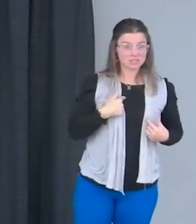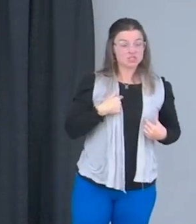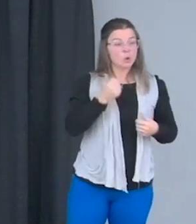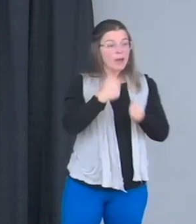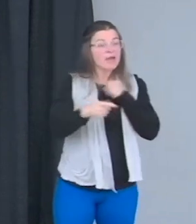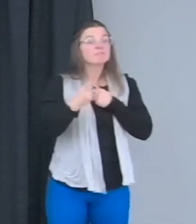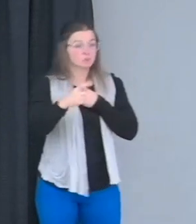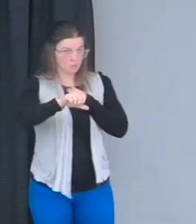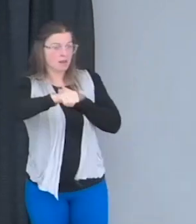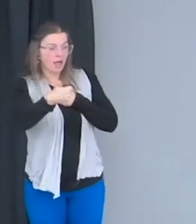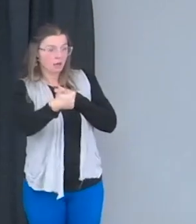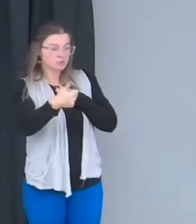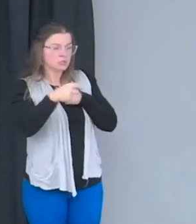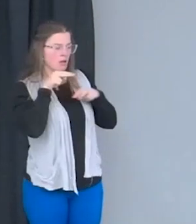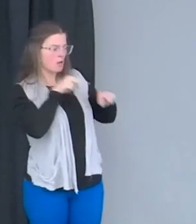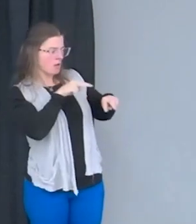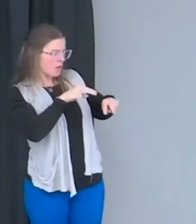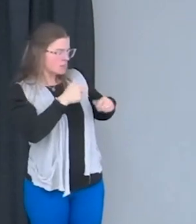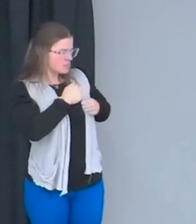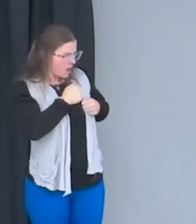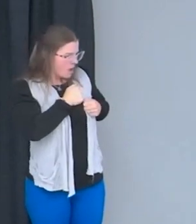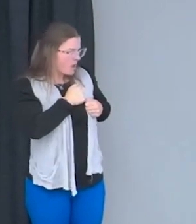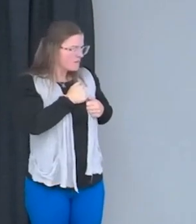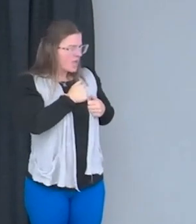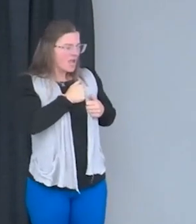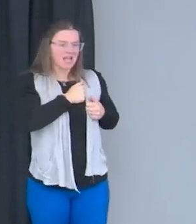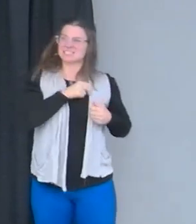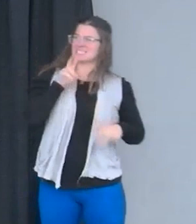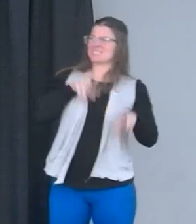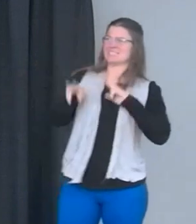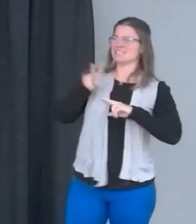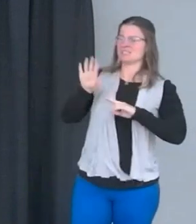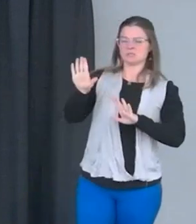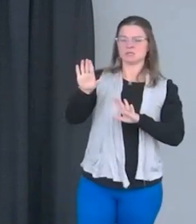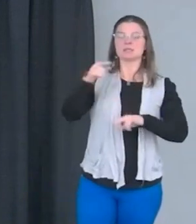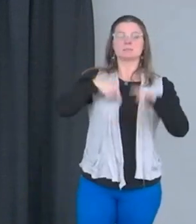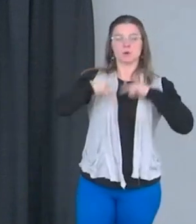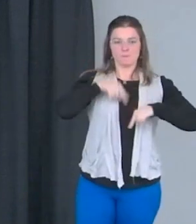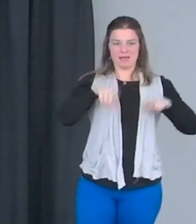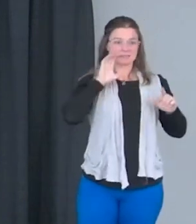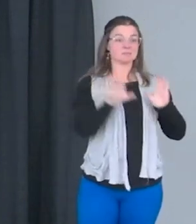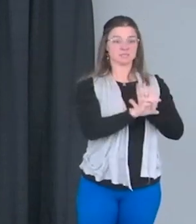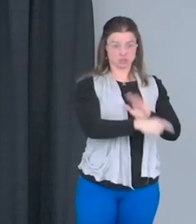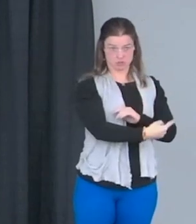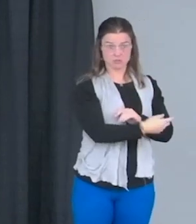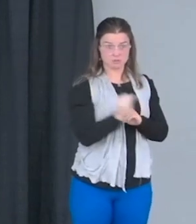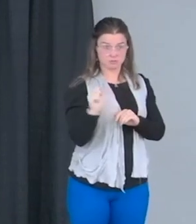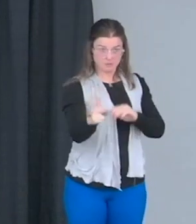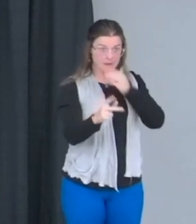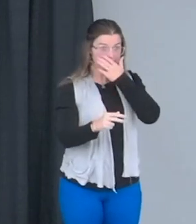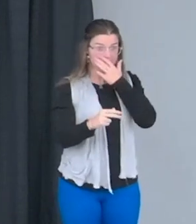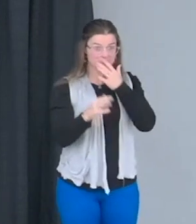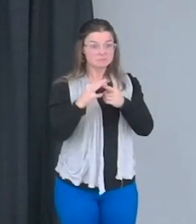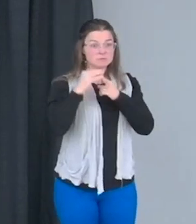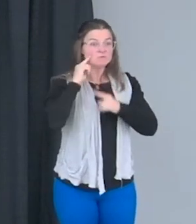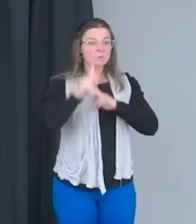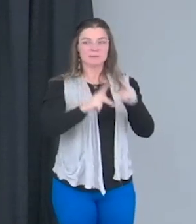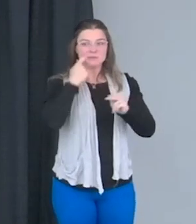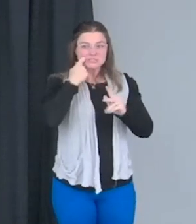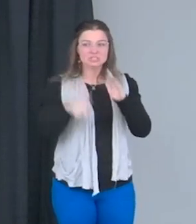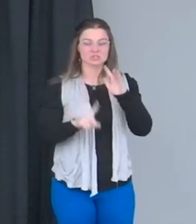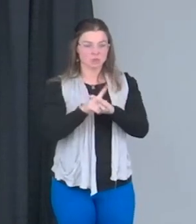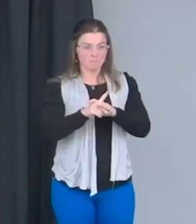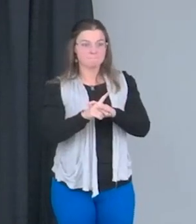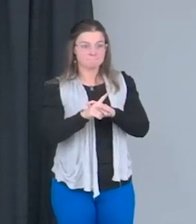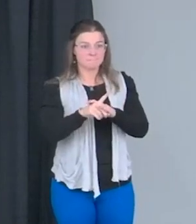me love, I was showing off hate. Again, let me just go right back to the pictures, right? Especially for people that just came in. So